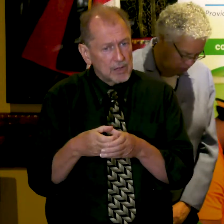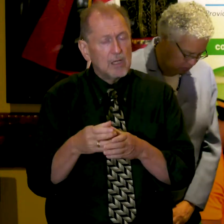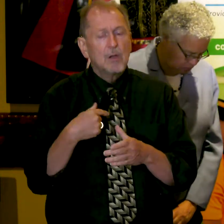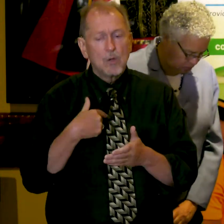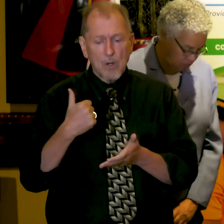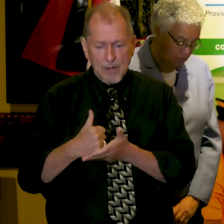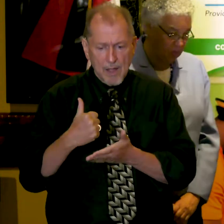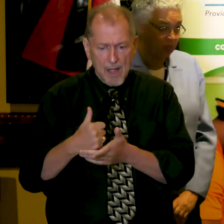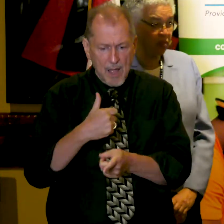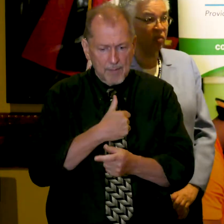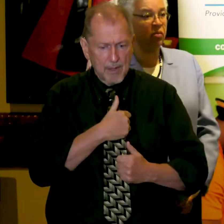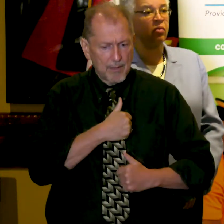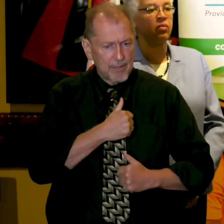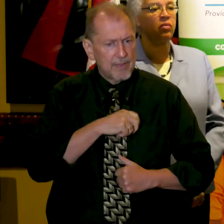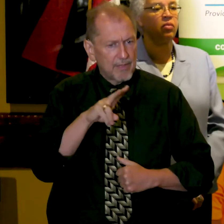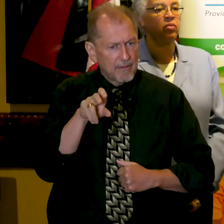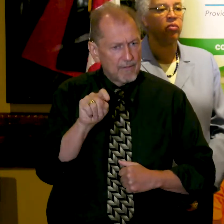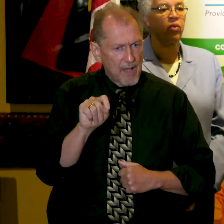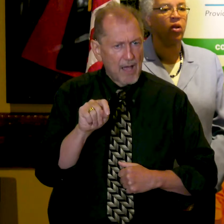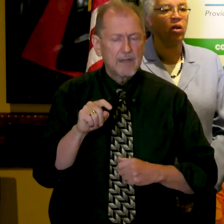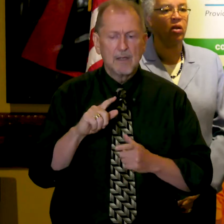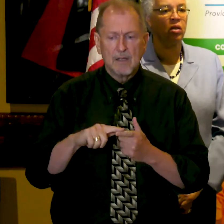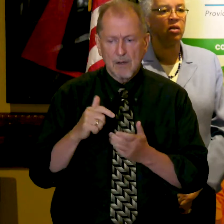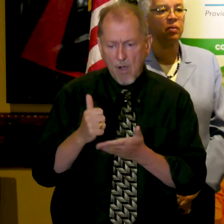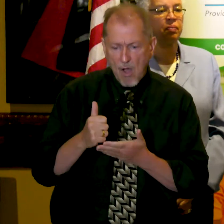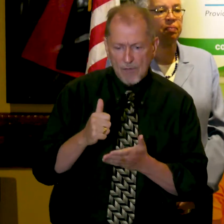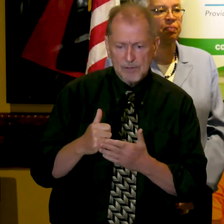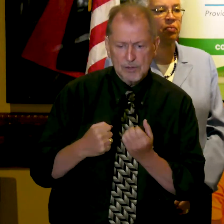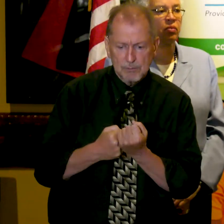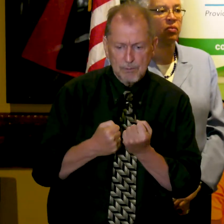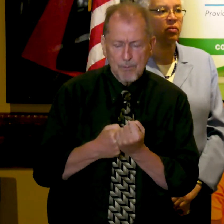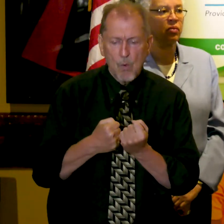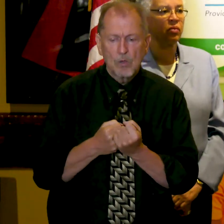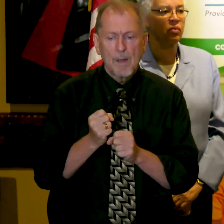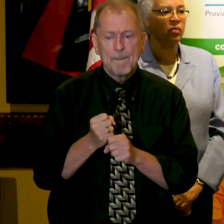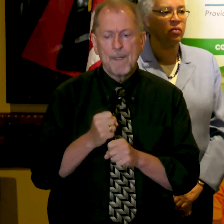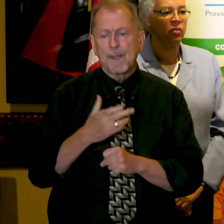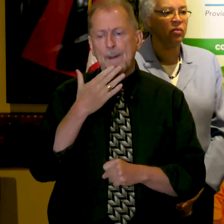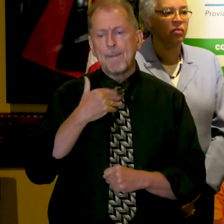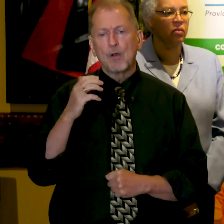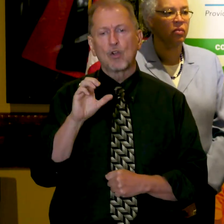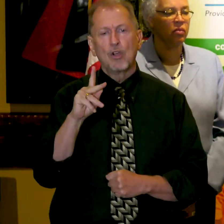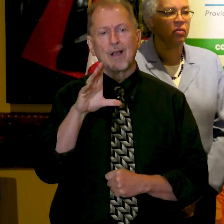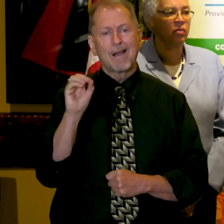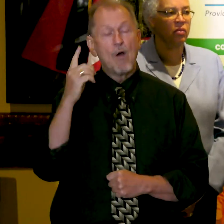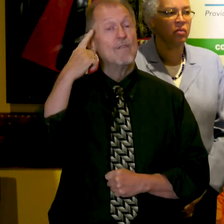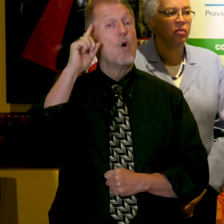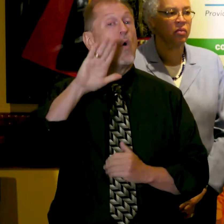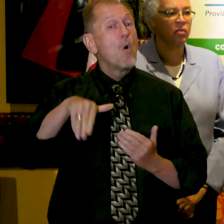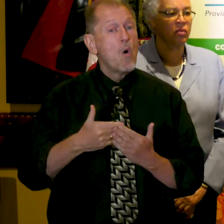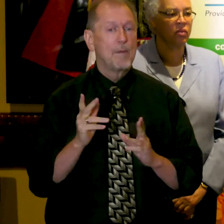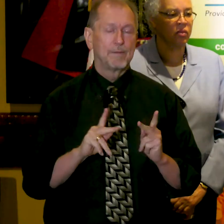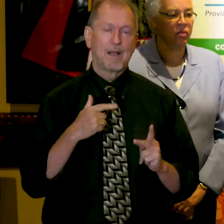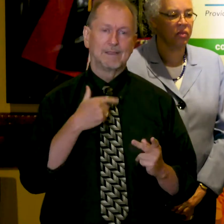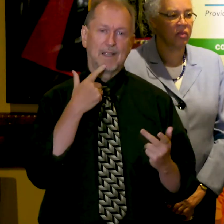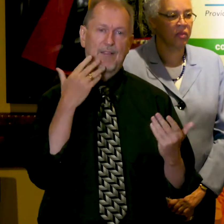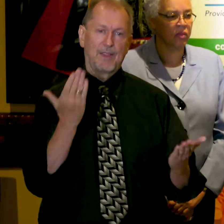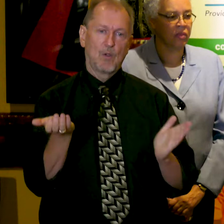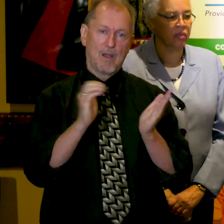veterans and offering support is key to creating a better Cook County for everyone. Thank you again.